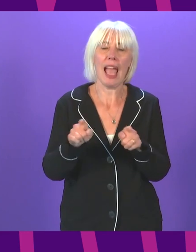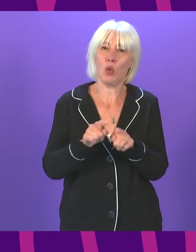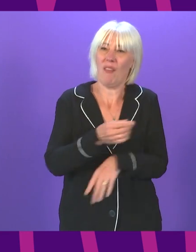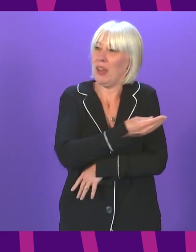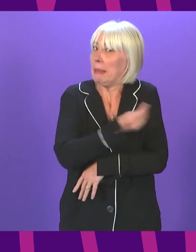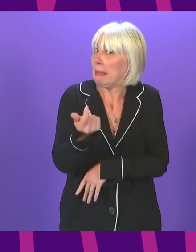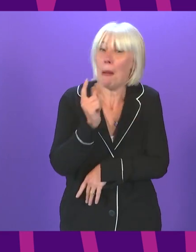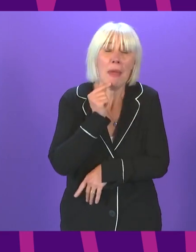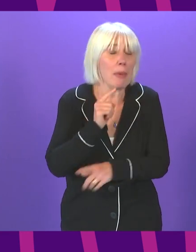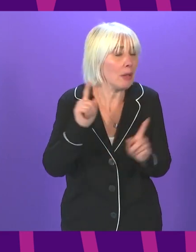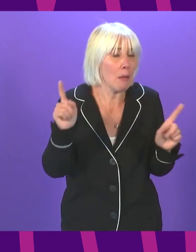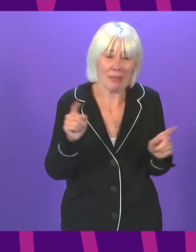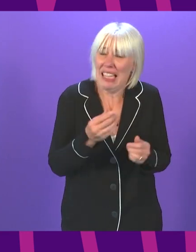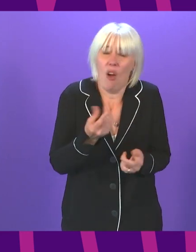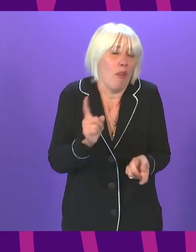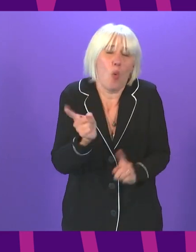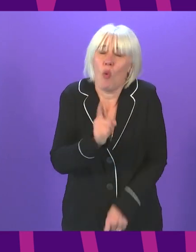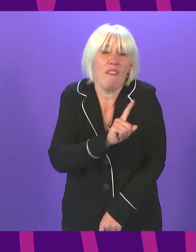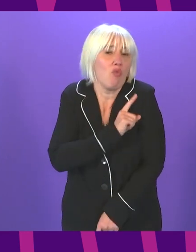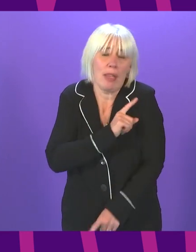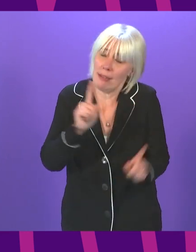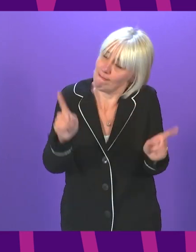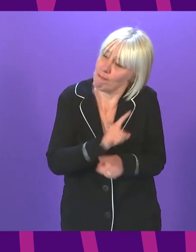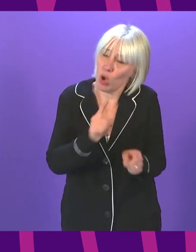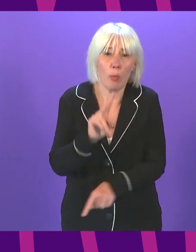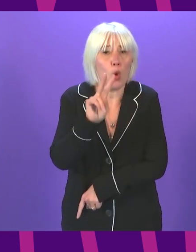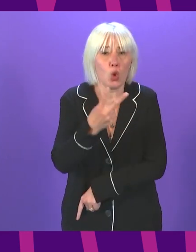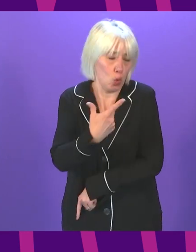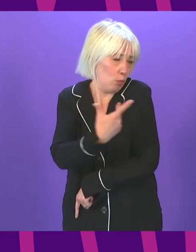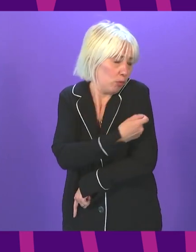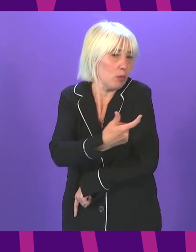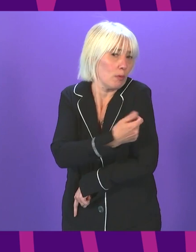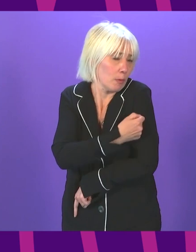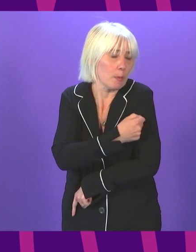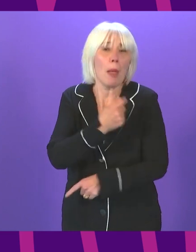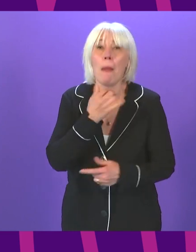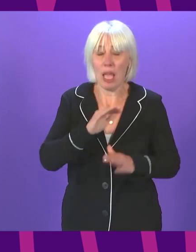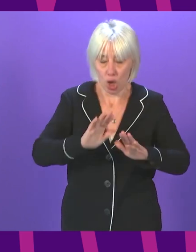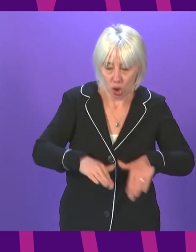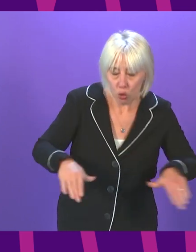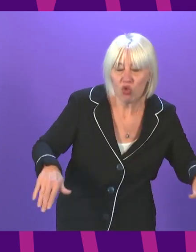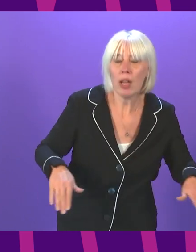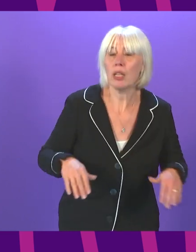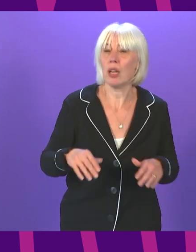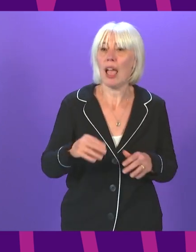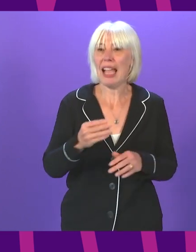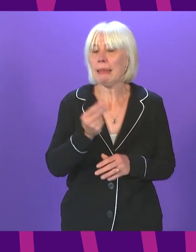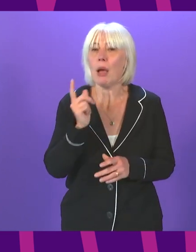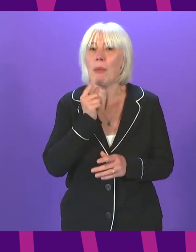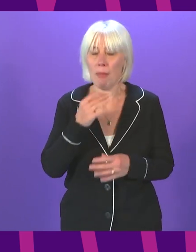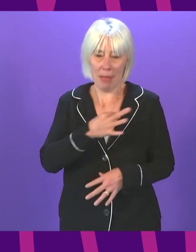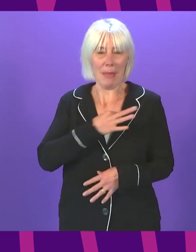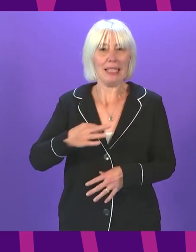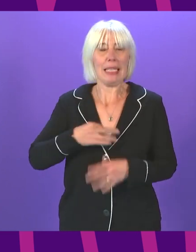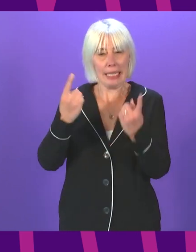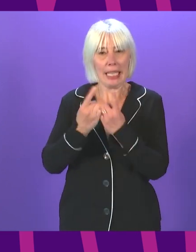reason, cannot get fully vaccinated with both doses of vaccine. So, for example, we envisage that children and people with particular medical conditions